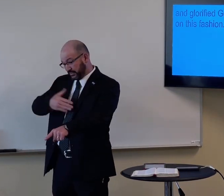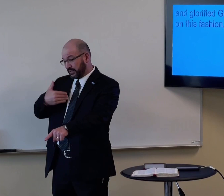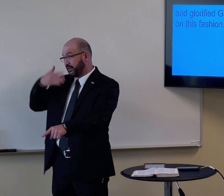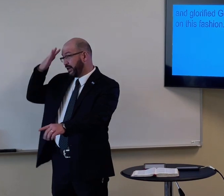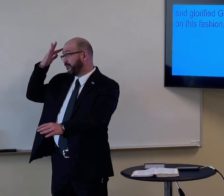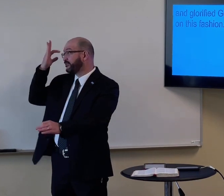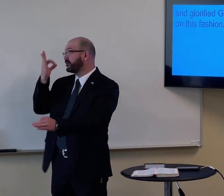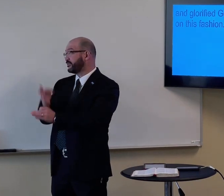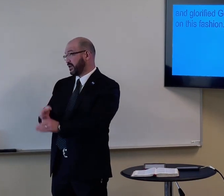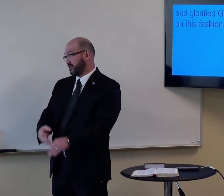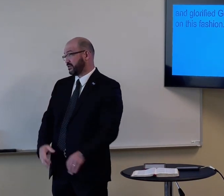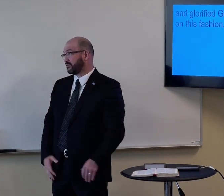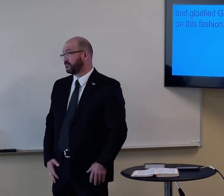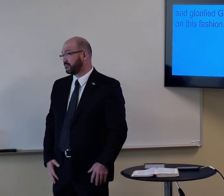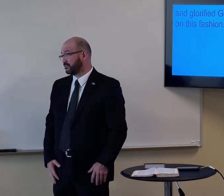But thank God that this man had faith.